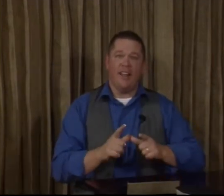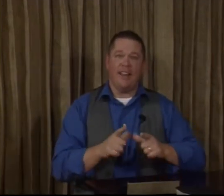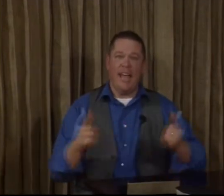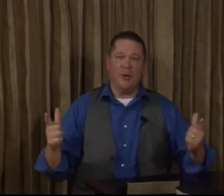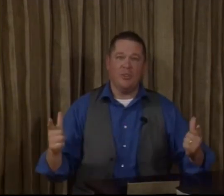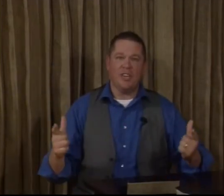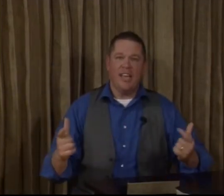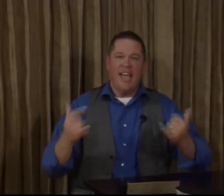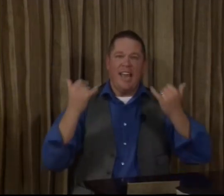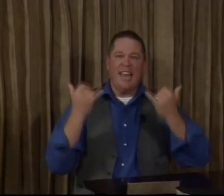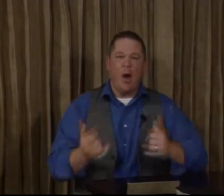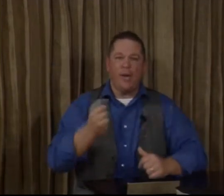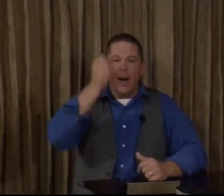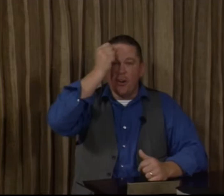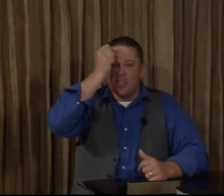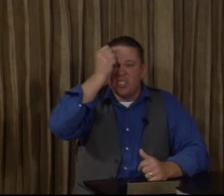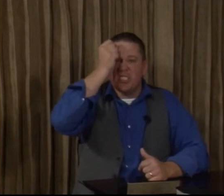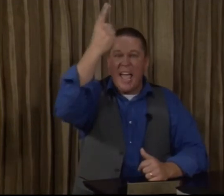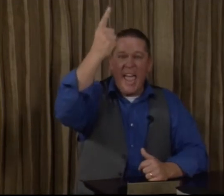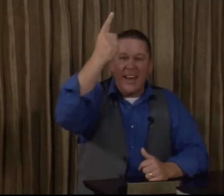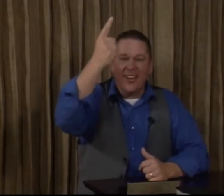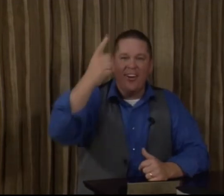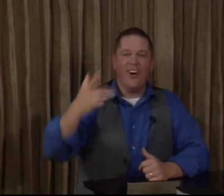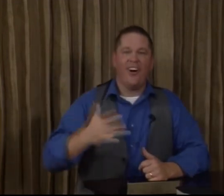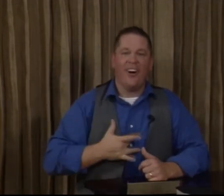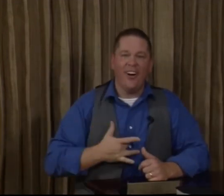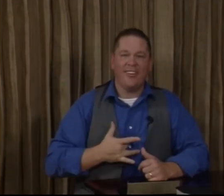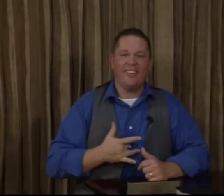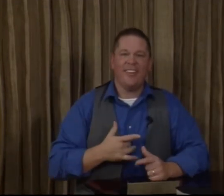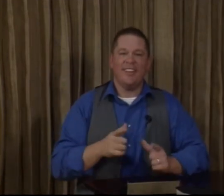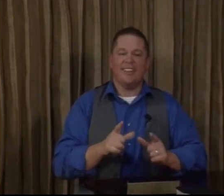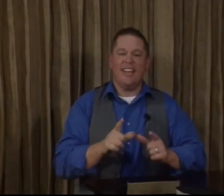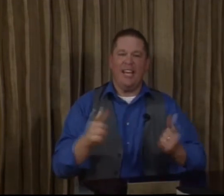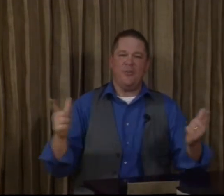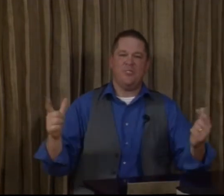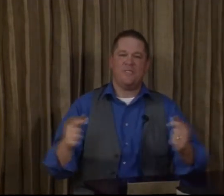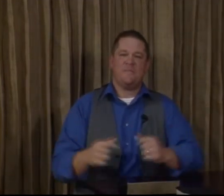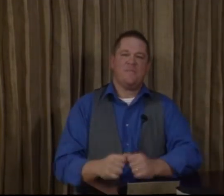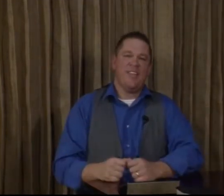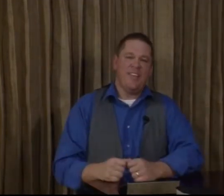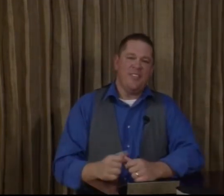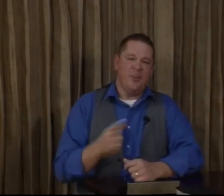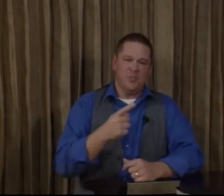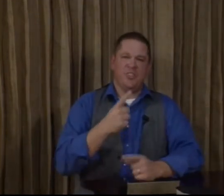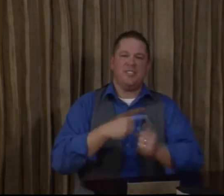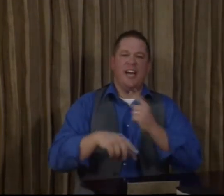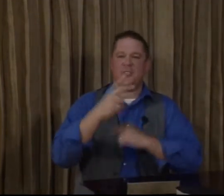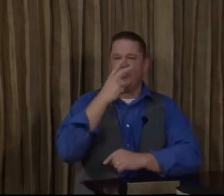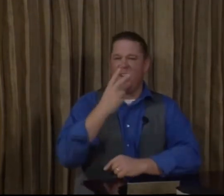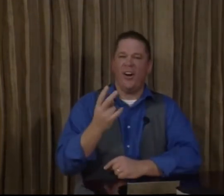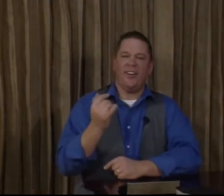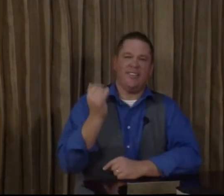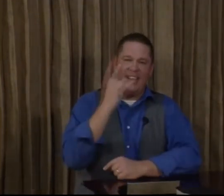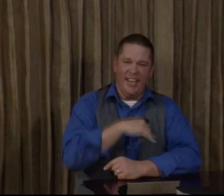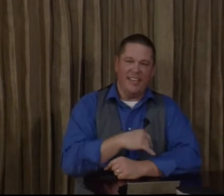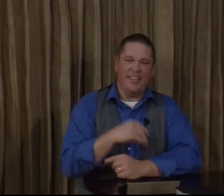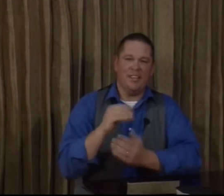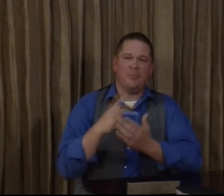language, and now we understand heart language. Those are the signs you saw today in the